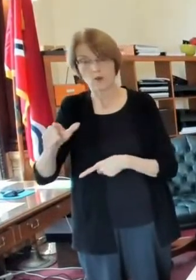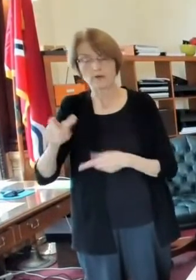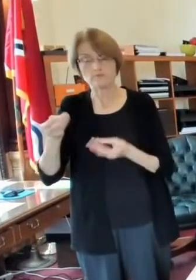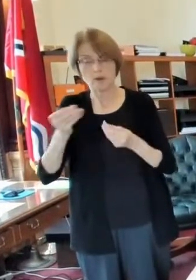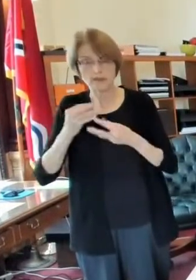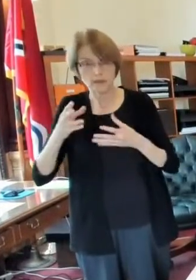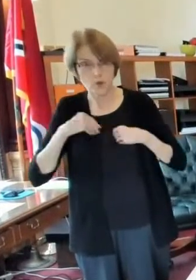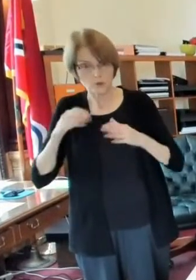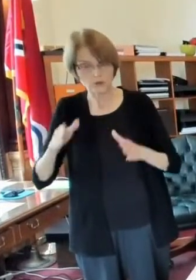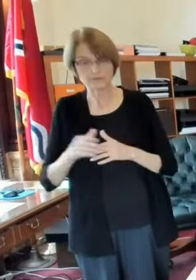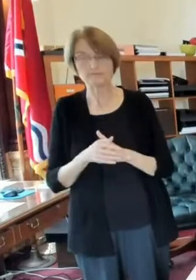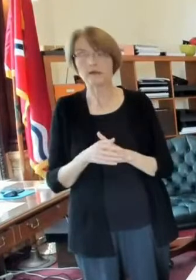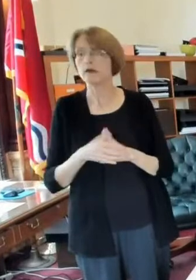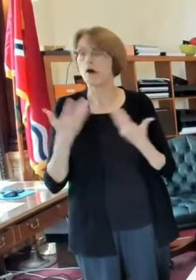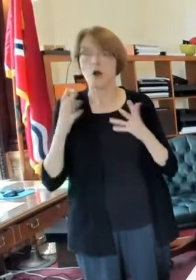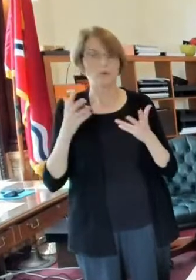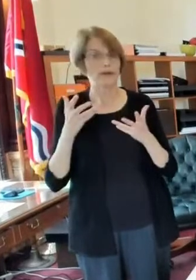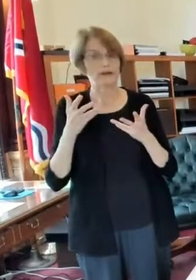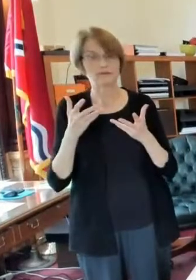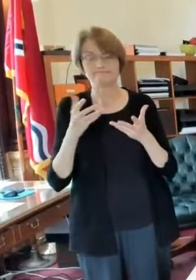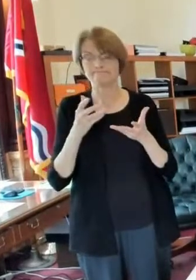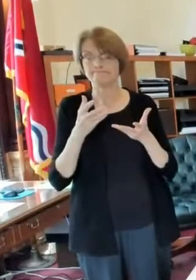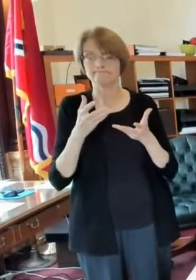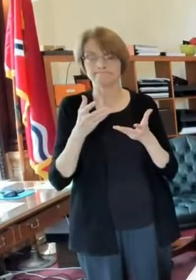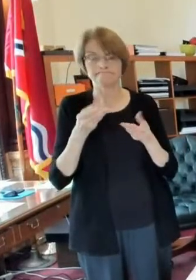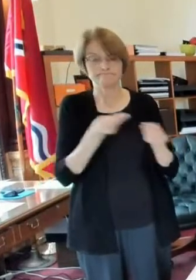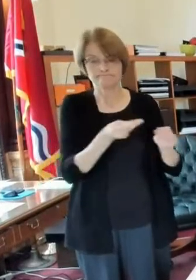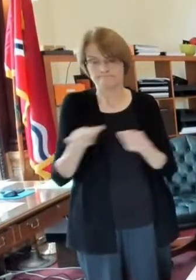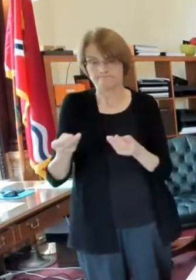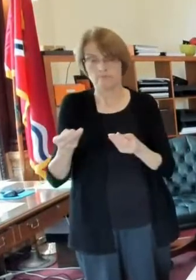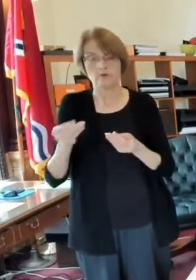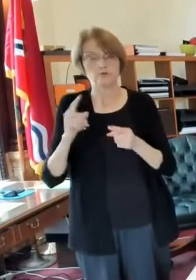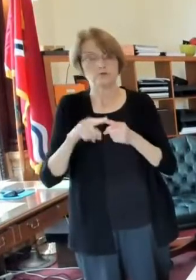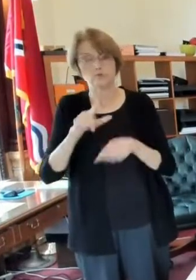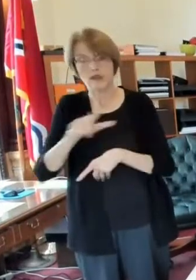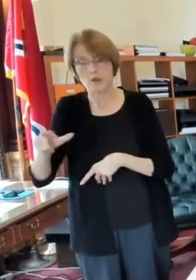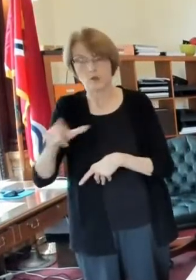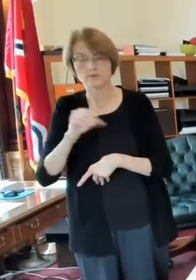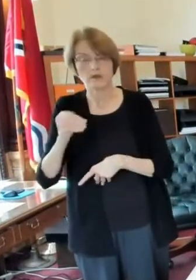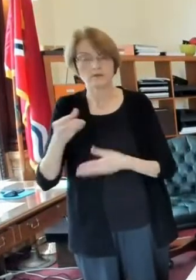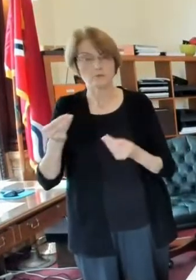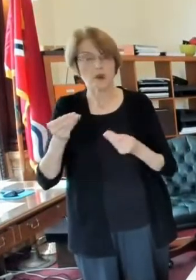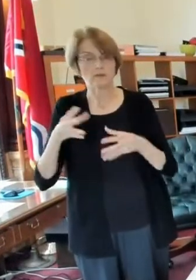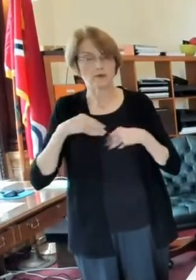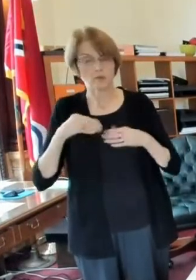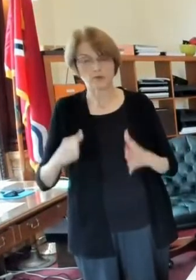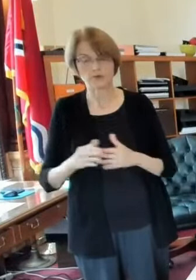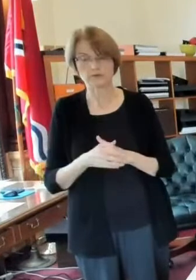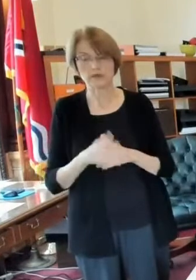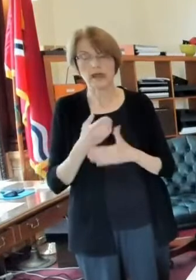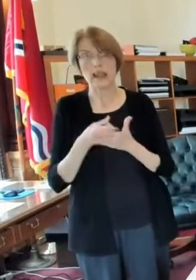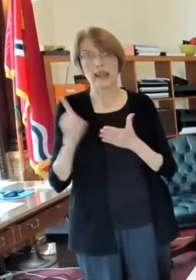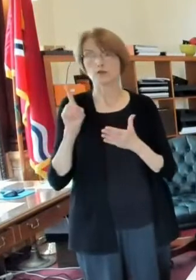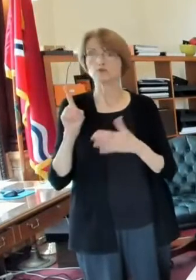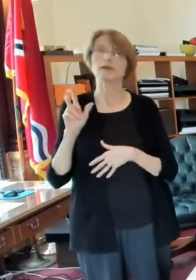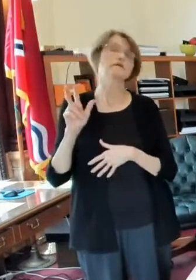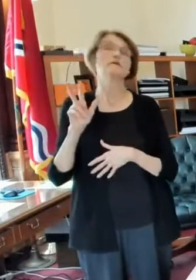uh and and property owners uh as of a lap end of last week there had been about 300